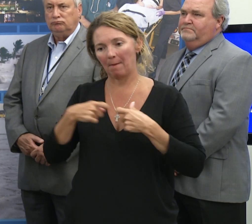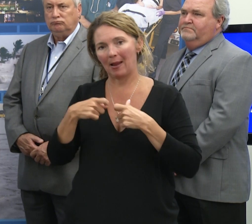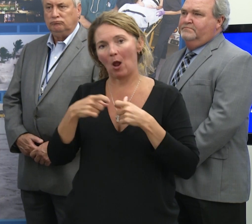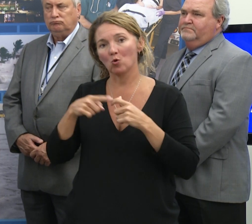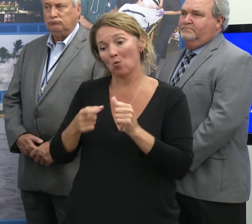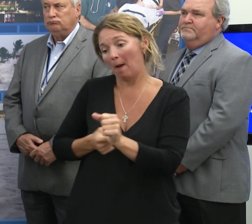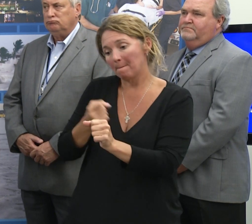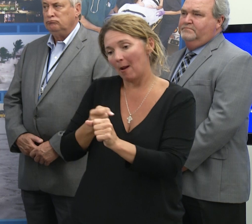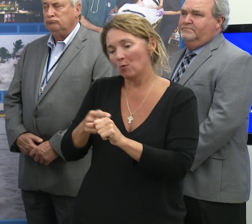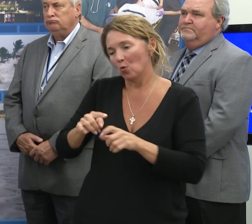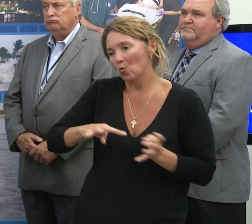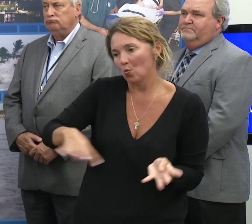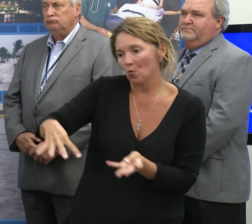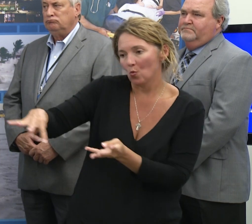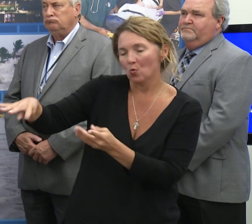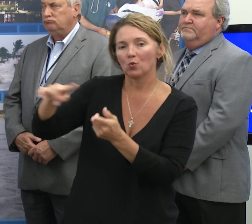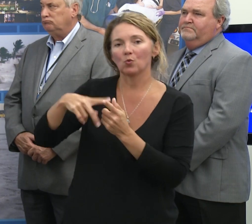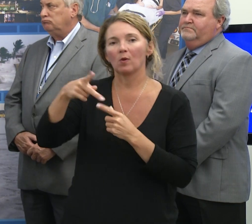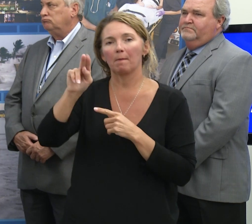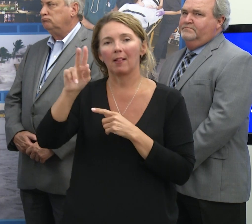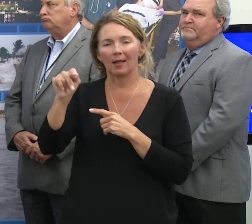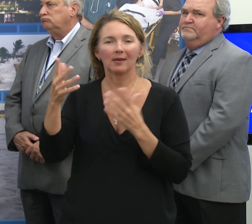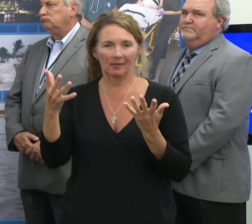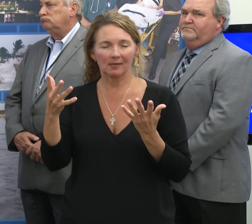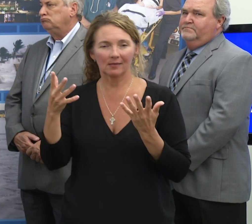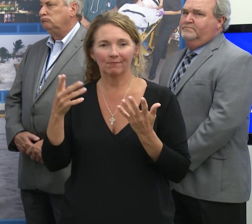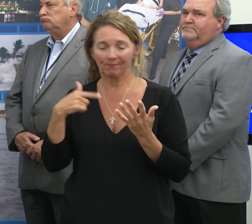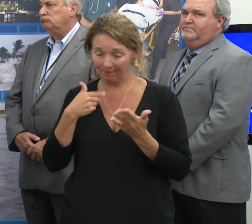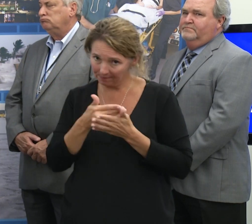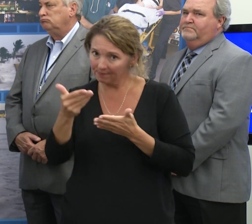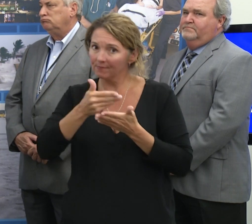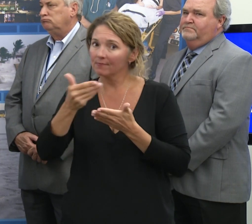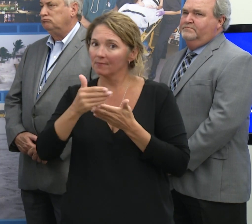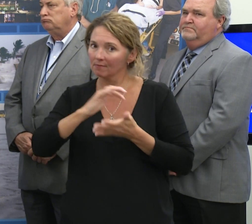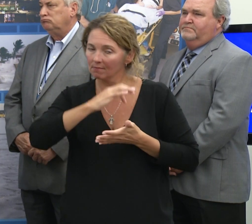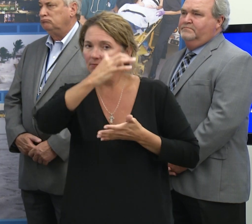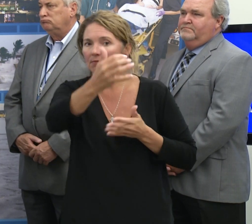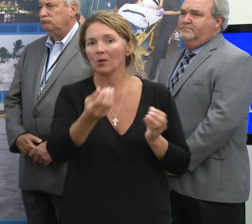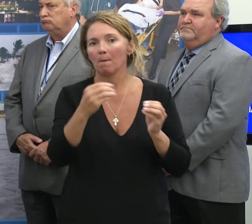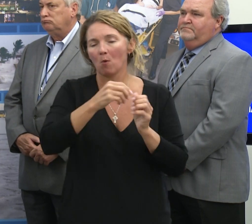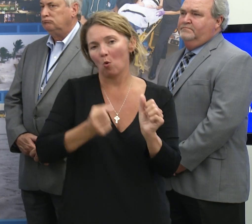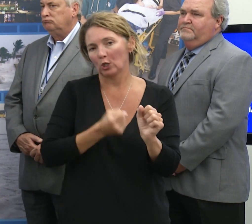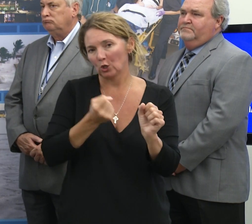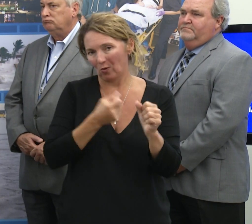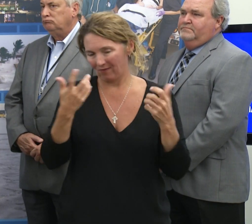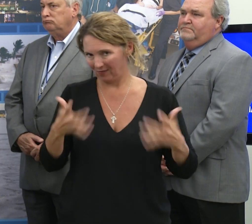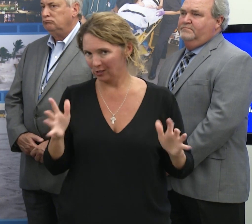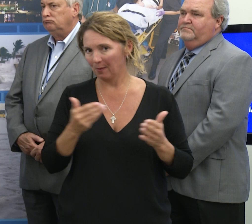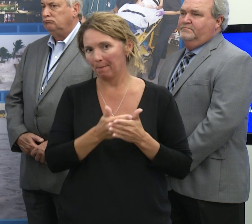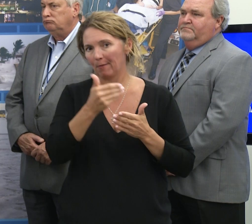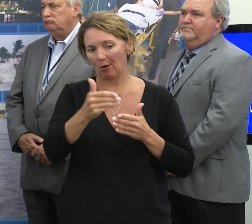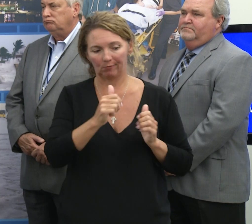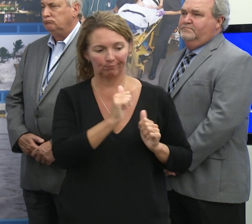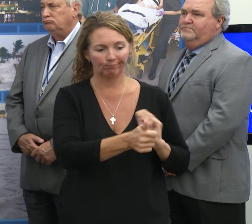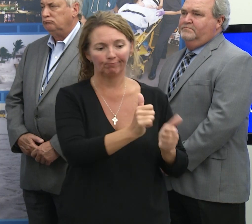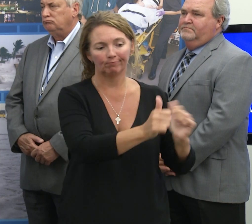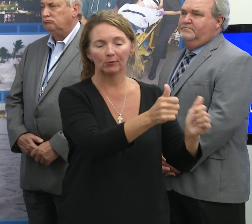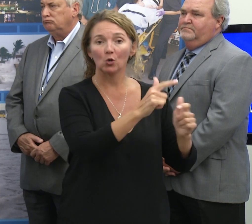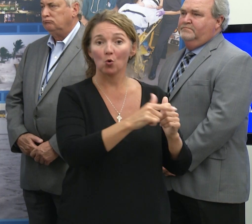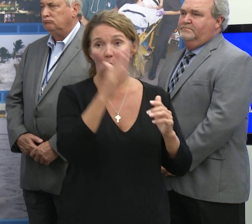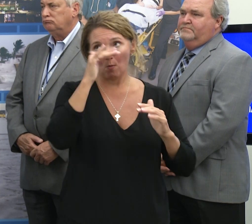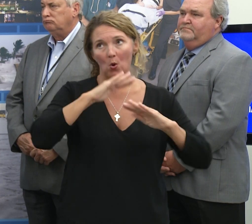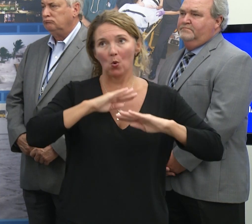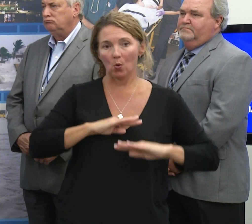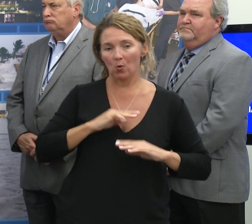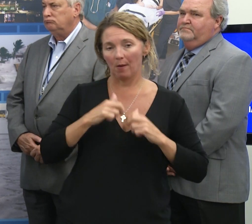to the pumps to pump it to move it to the plant. We have bought a lot of additional generators in order to try to alleviate that.